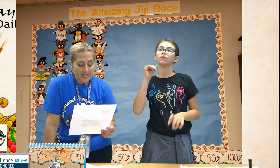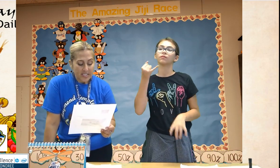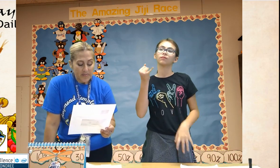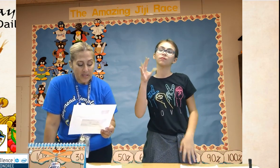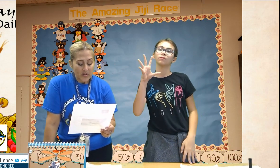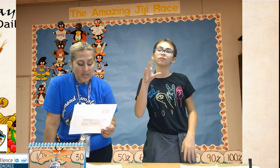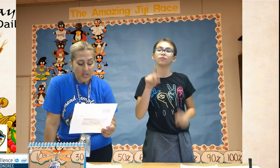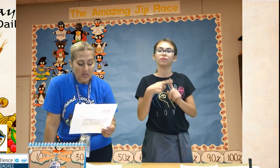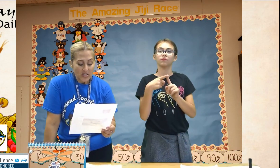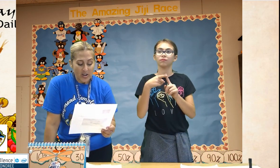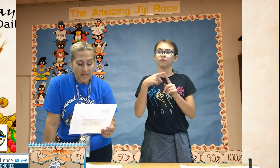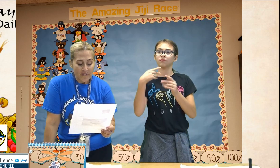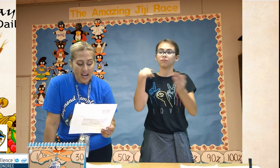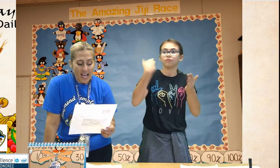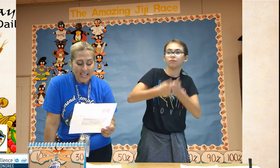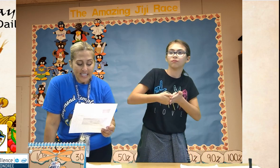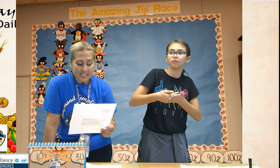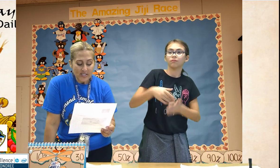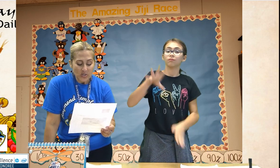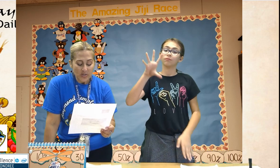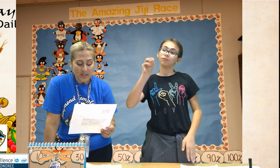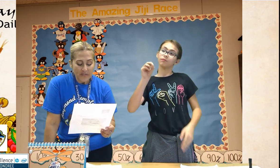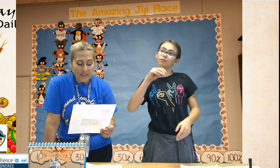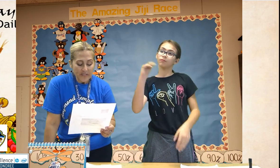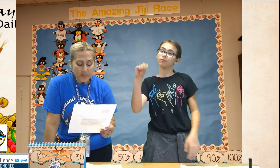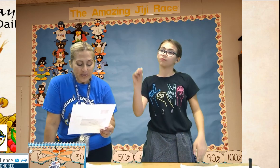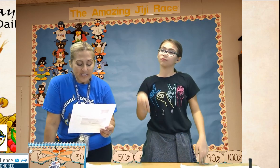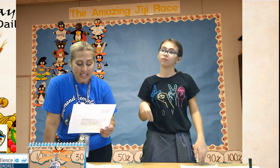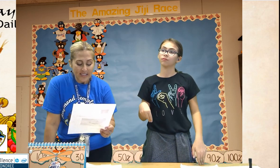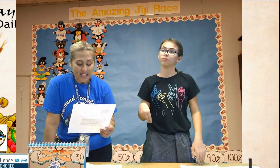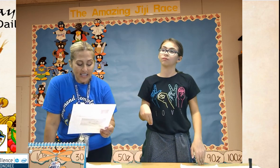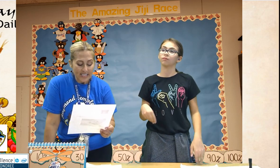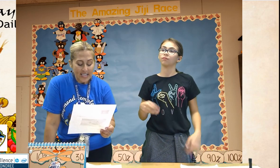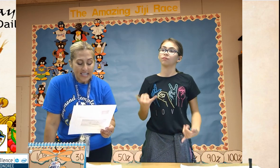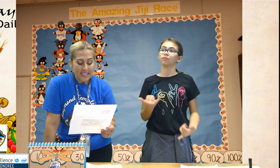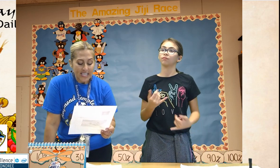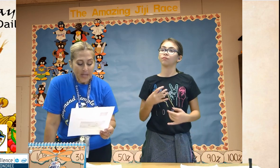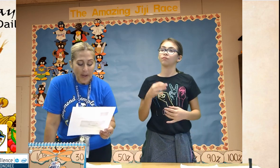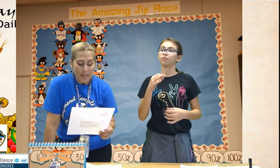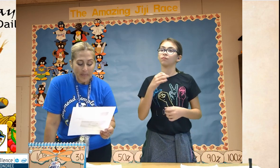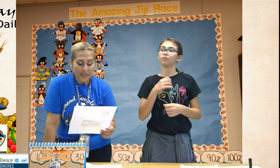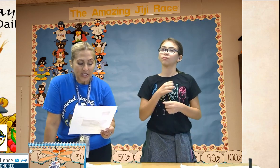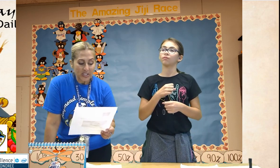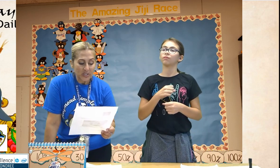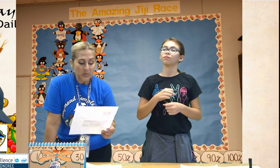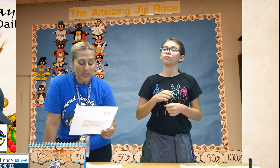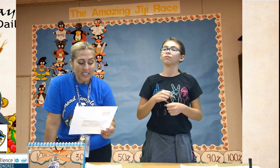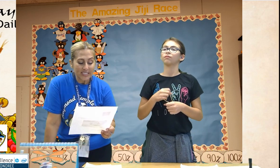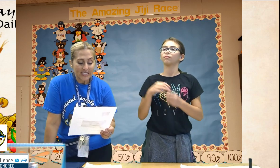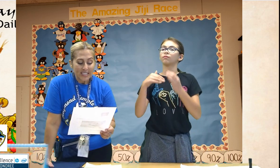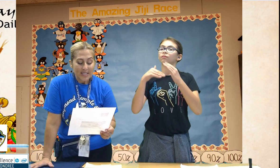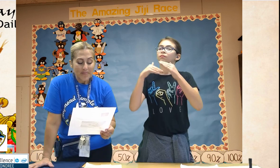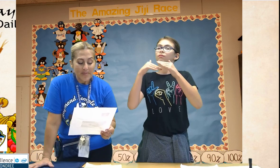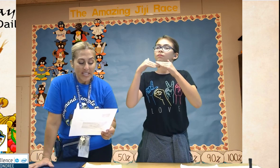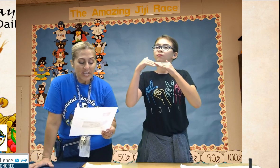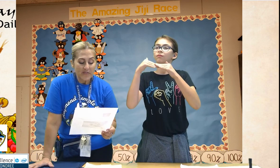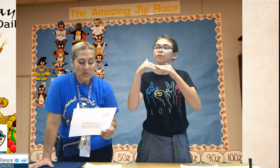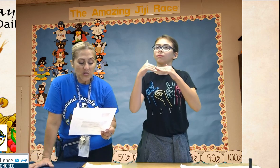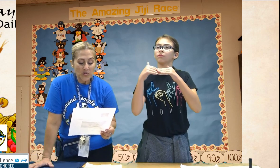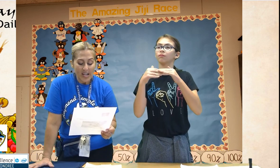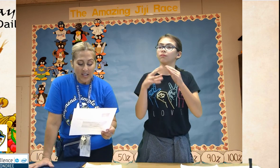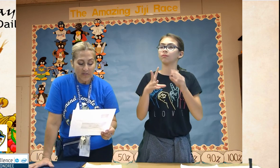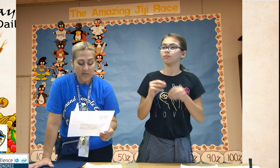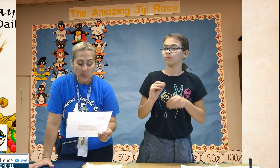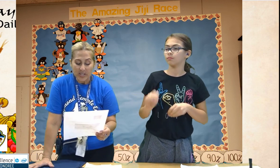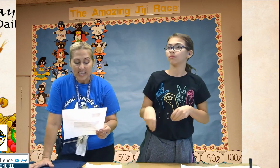Our T-Pinguinos are flying to the 50 percent line. Keep up the good work, many of